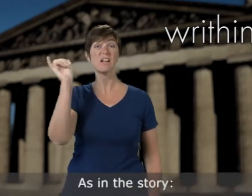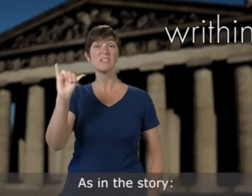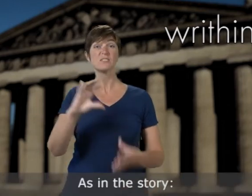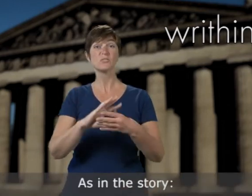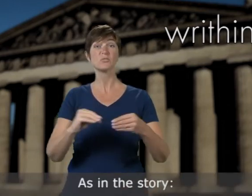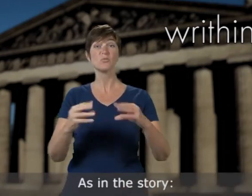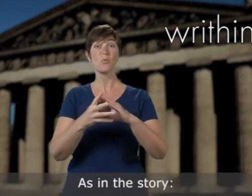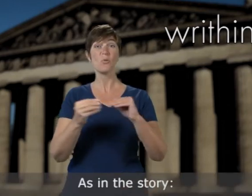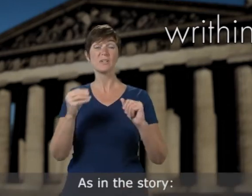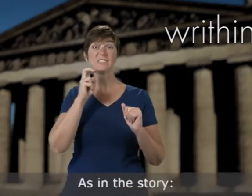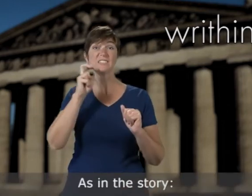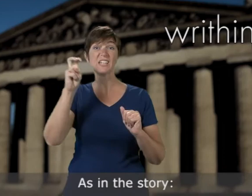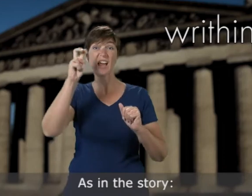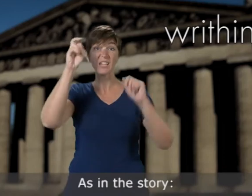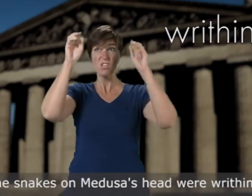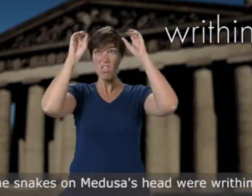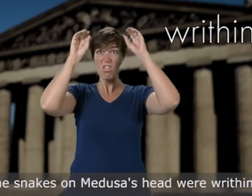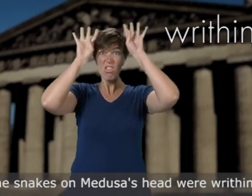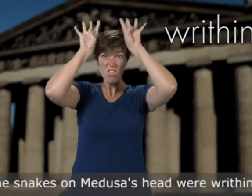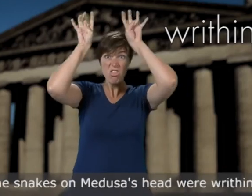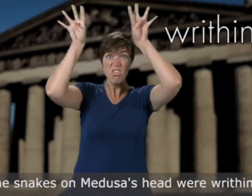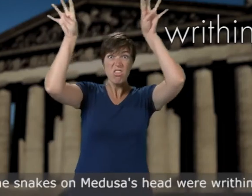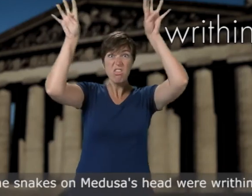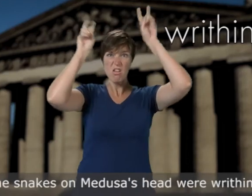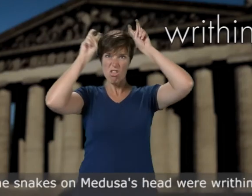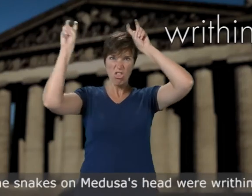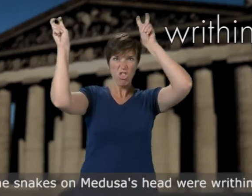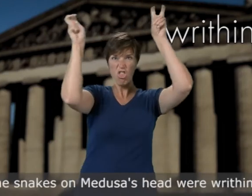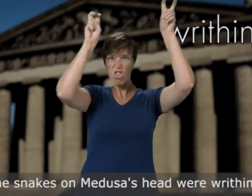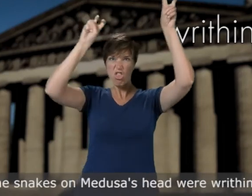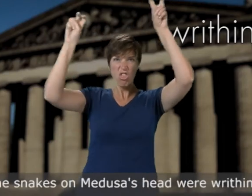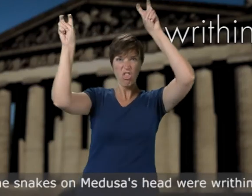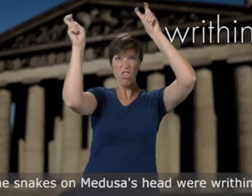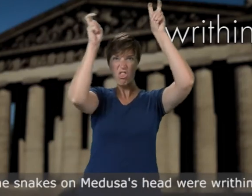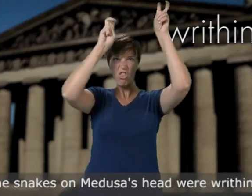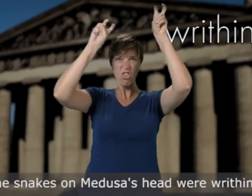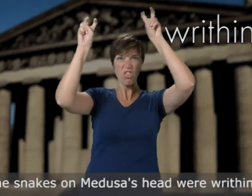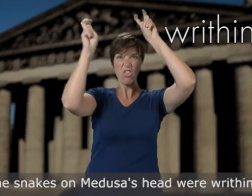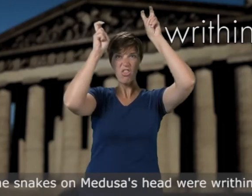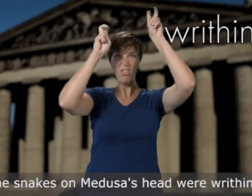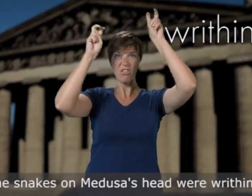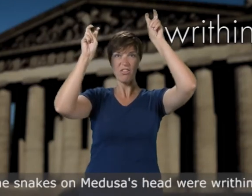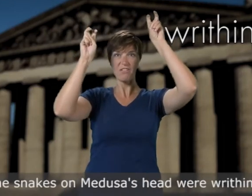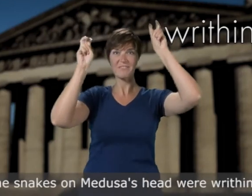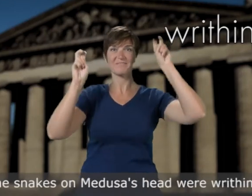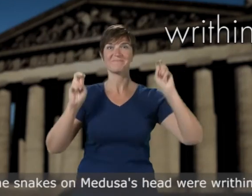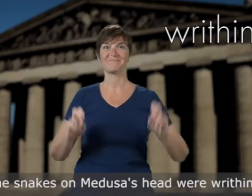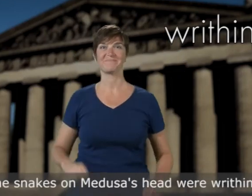as in the story the snakes on medusa's head were writhing